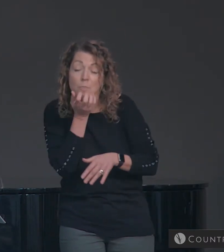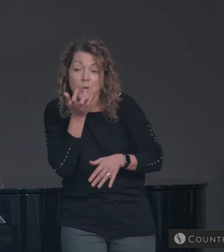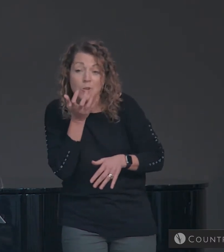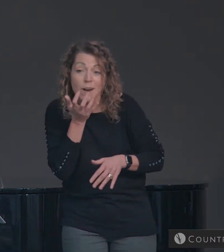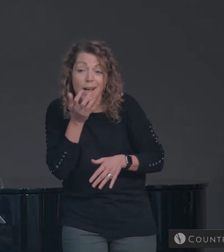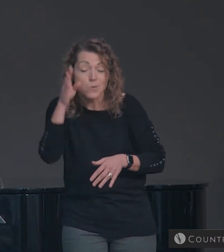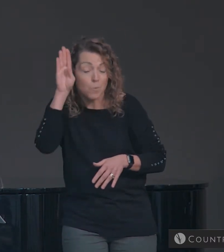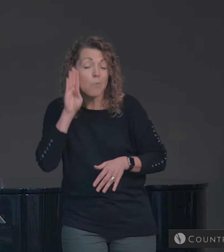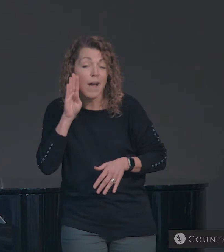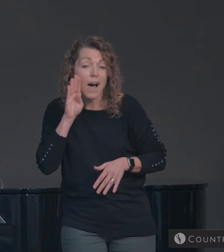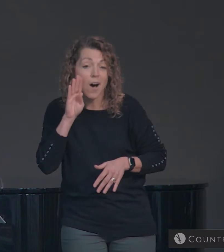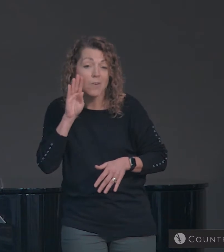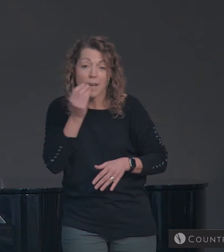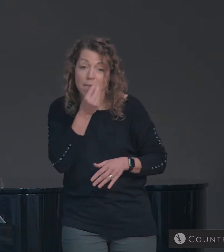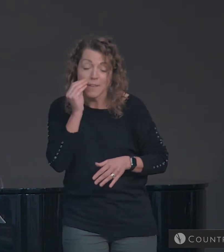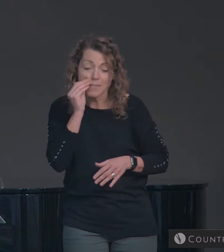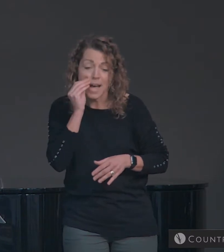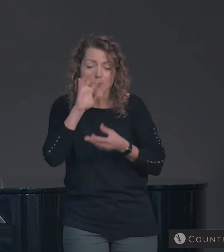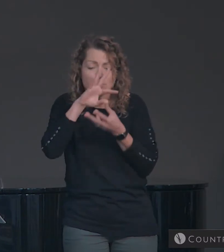the flowers have wilted